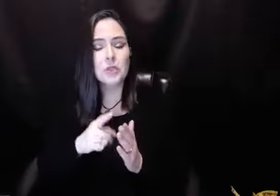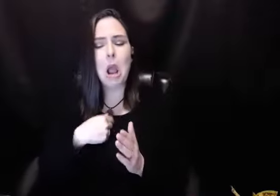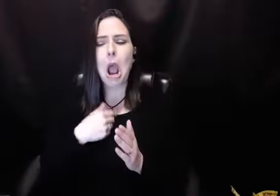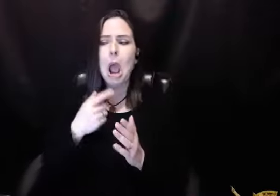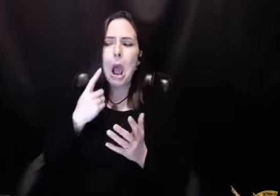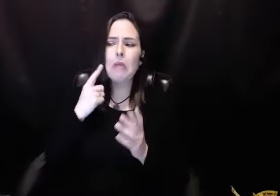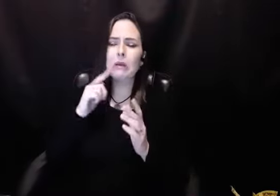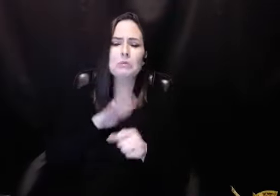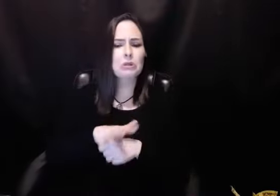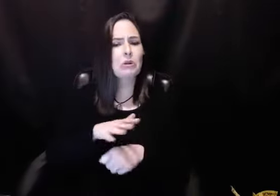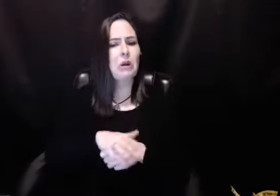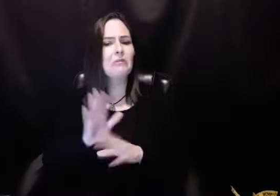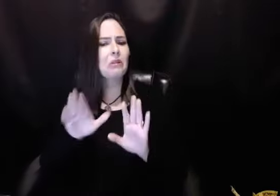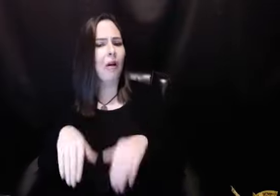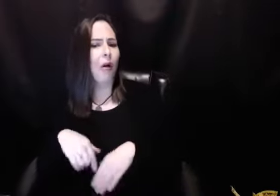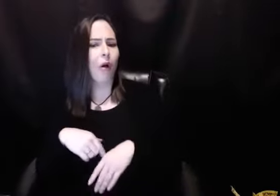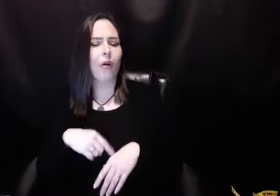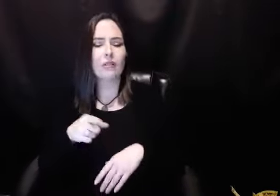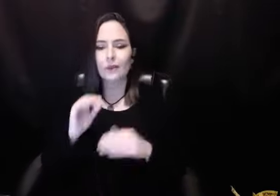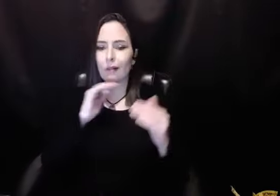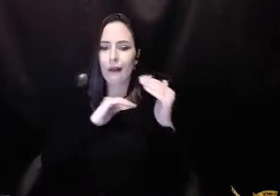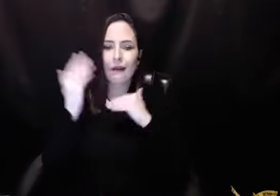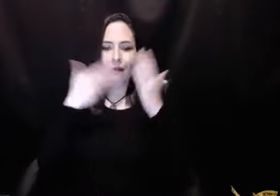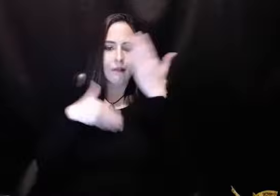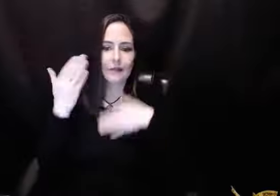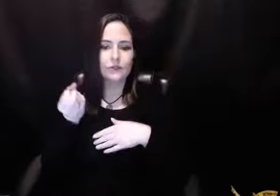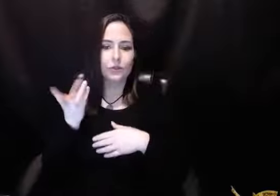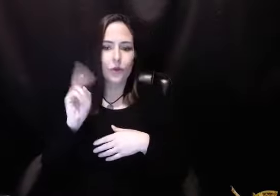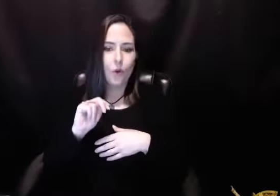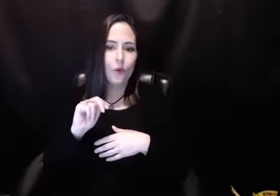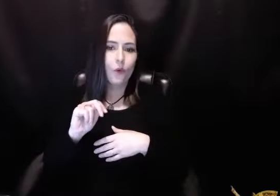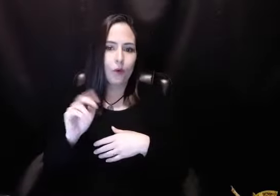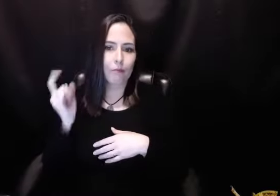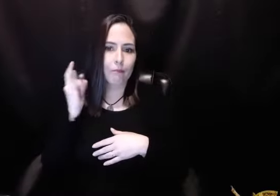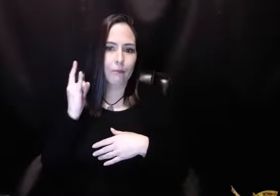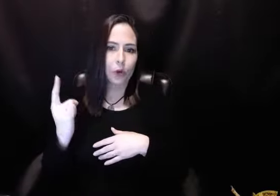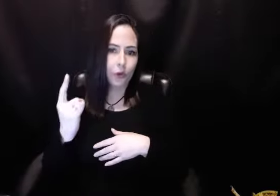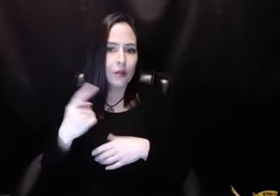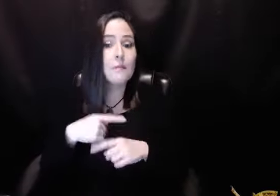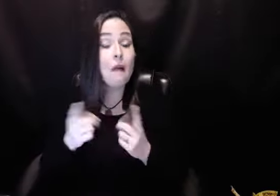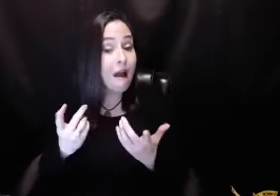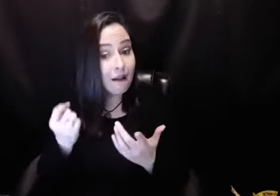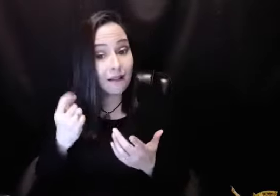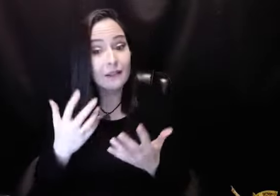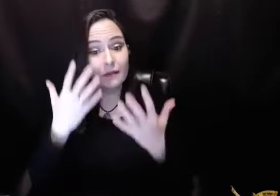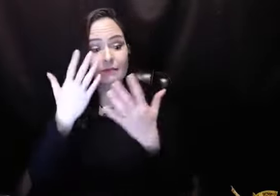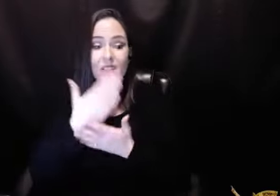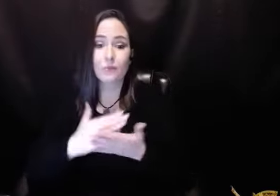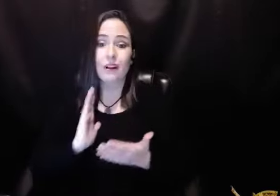accountability. Because if you don't, you can convince yourself of anything. You will lie to yourself and believe your